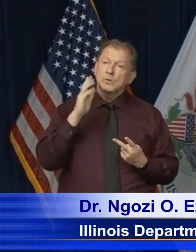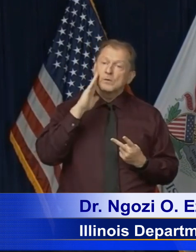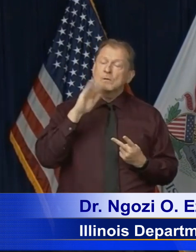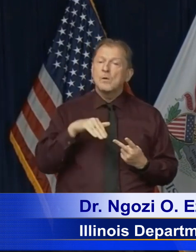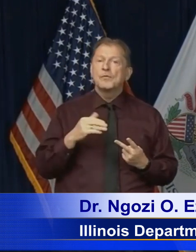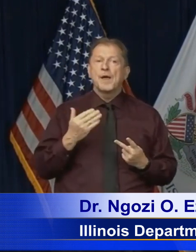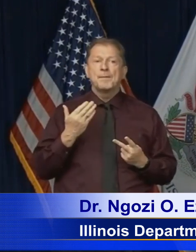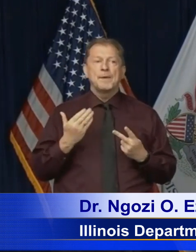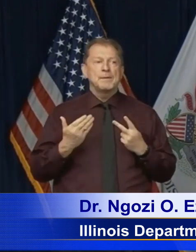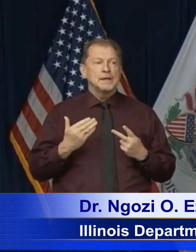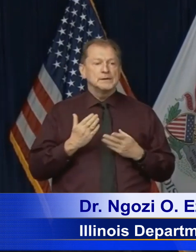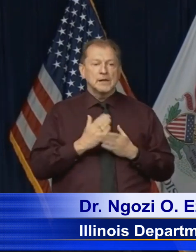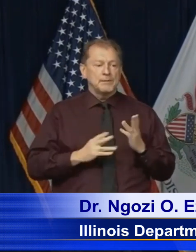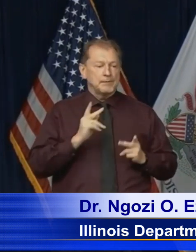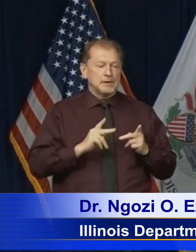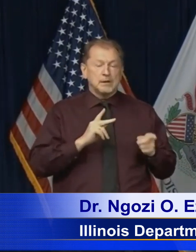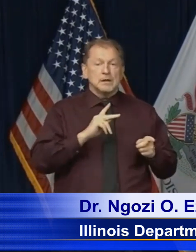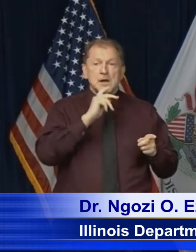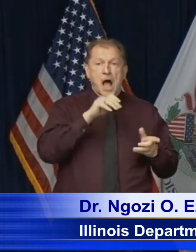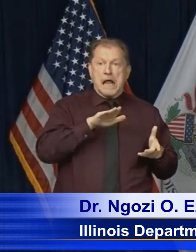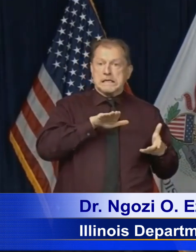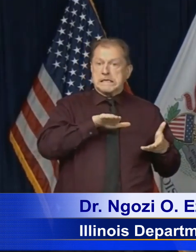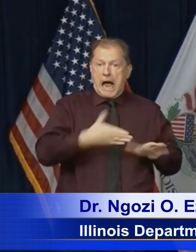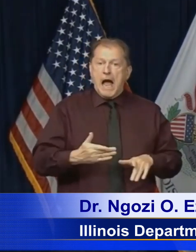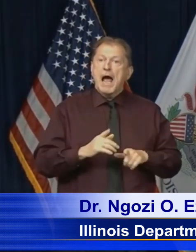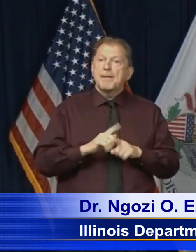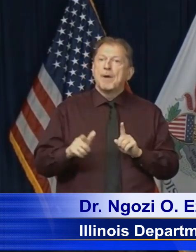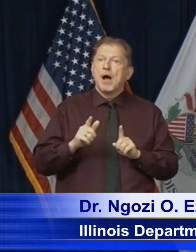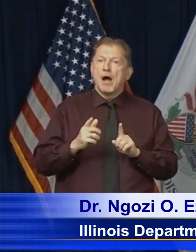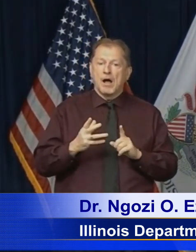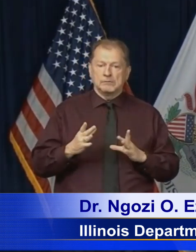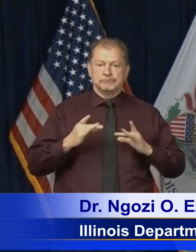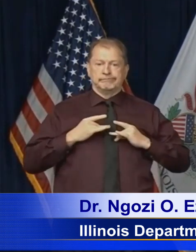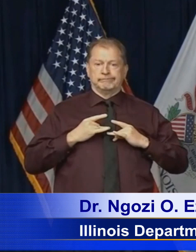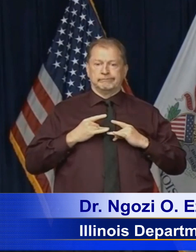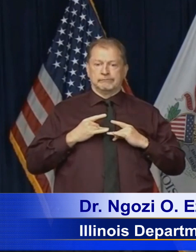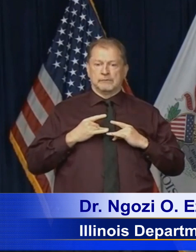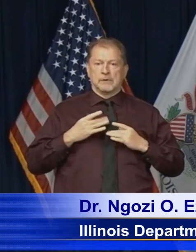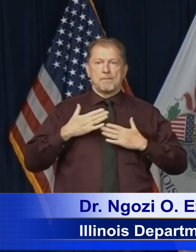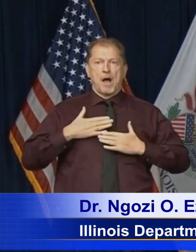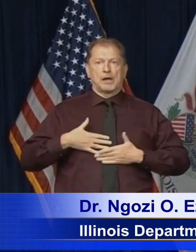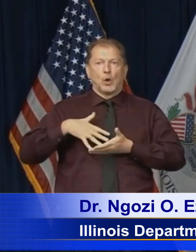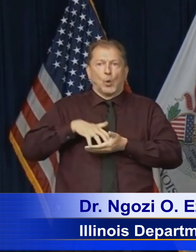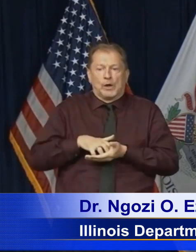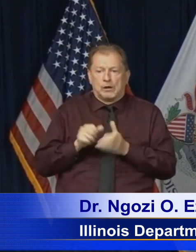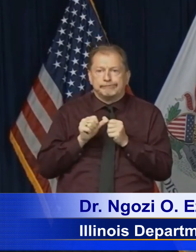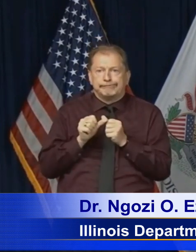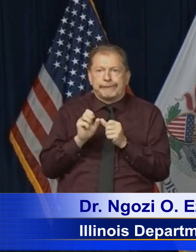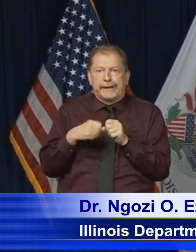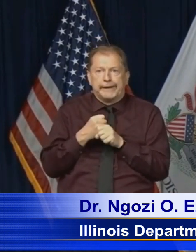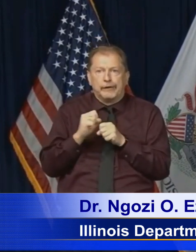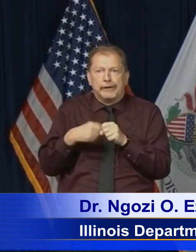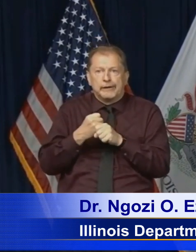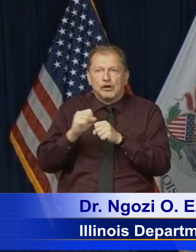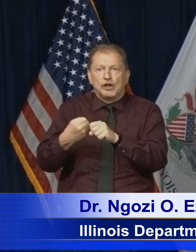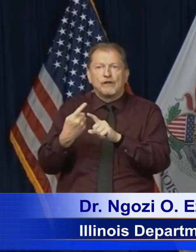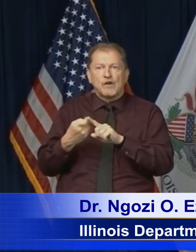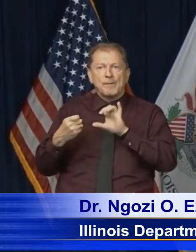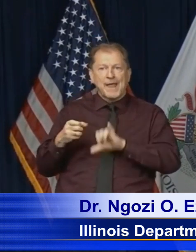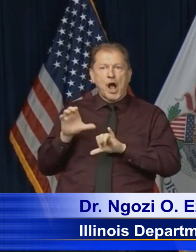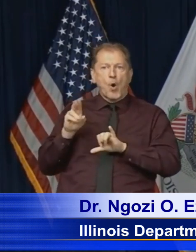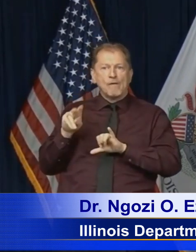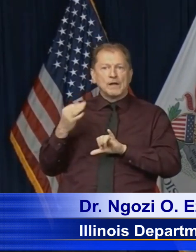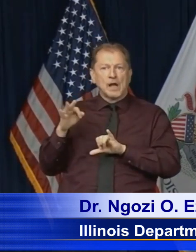people who don't pass away, but then have ongoing medical problems associated with the COVID-19. We know that the